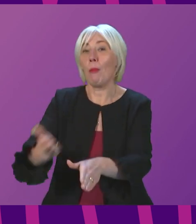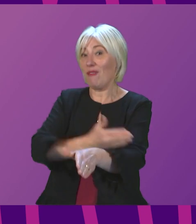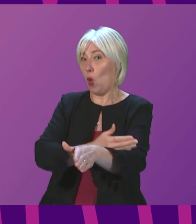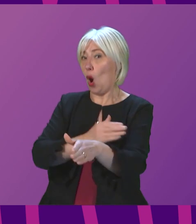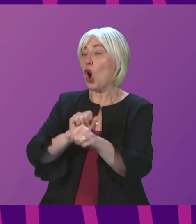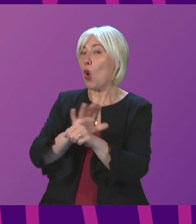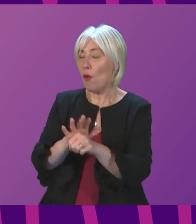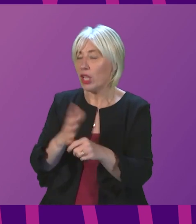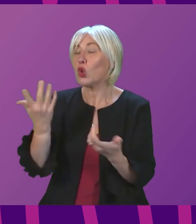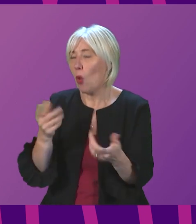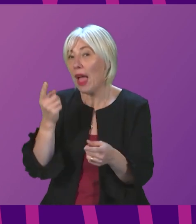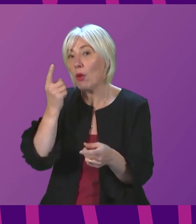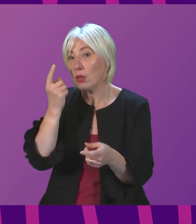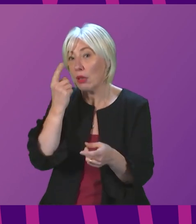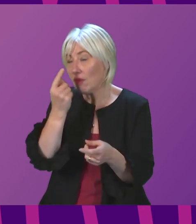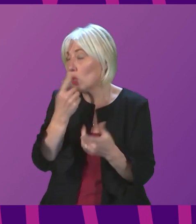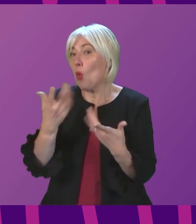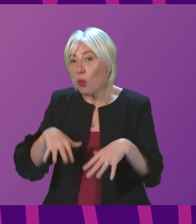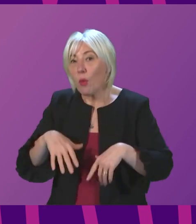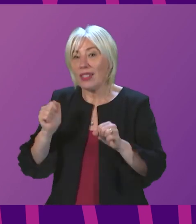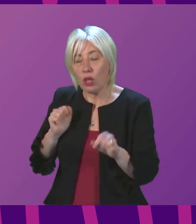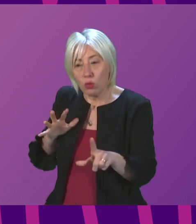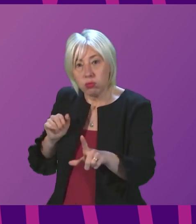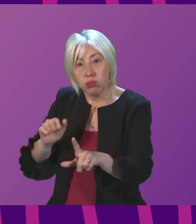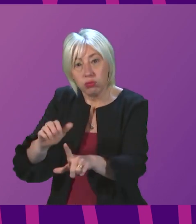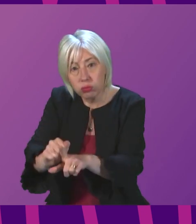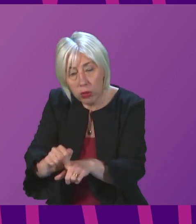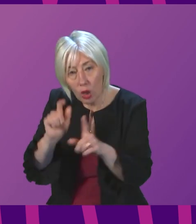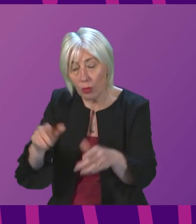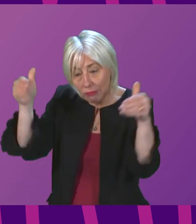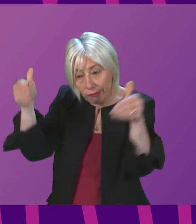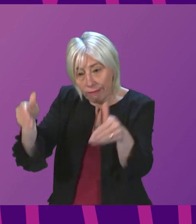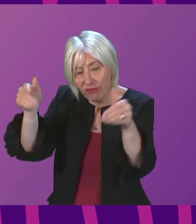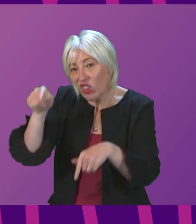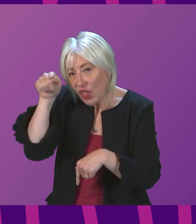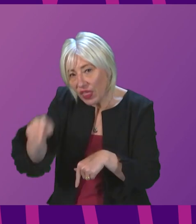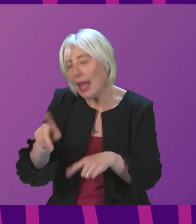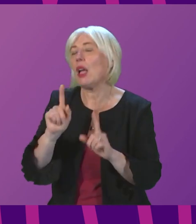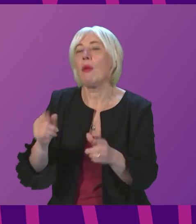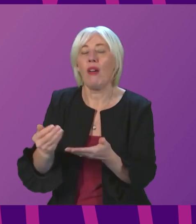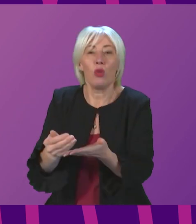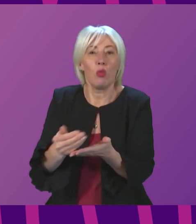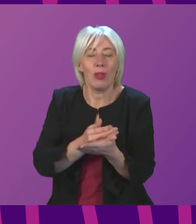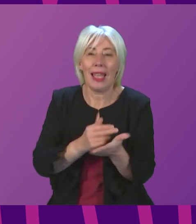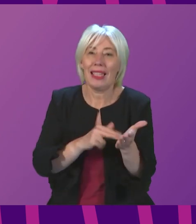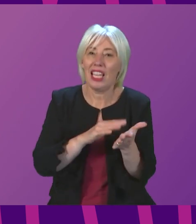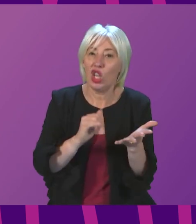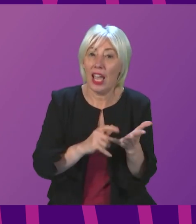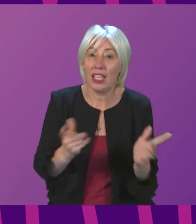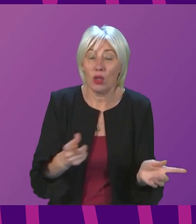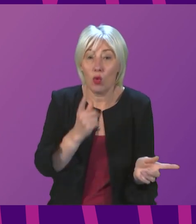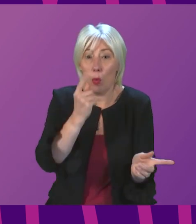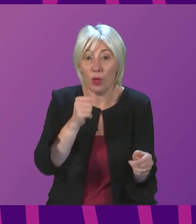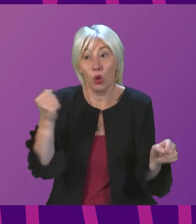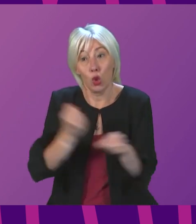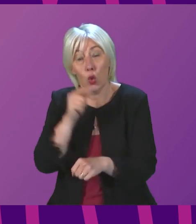were starting to catch up on some of the backlogs. We must keep a focus on that. But if we are to protect the ability of the NHS to do that,